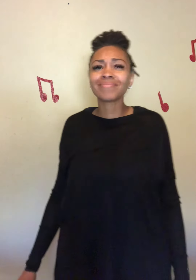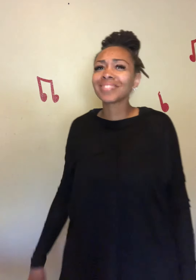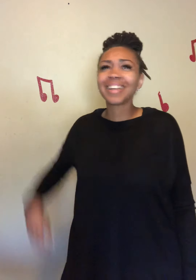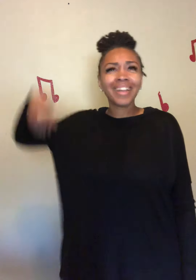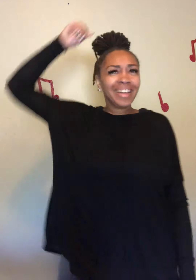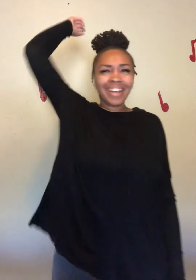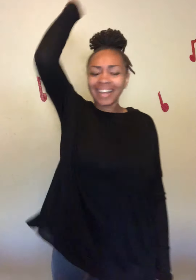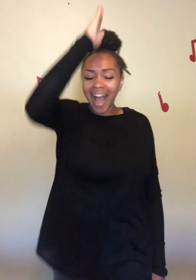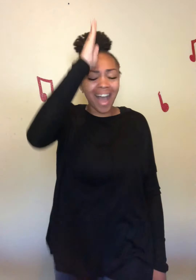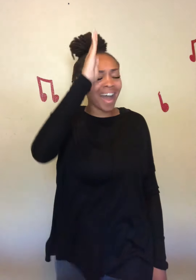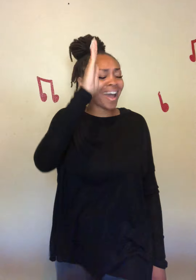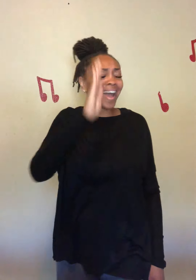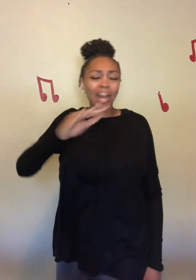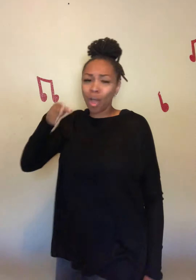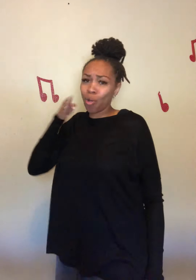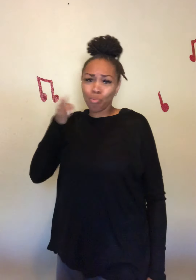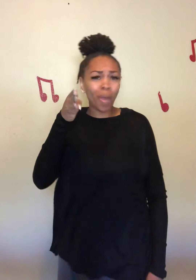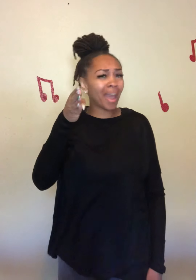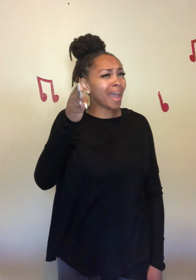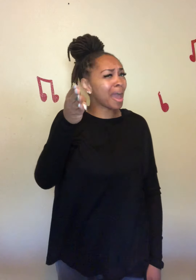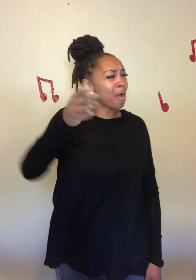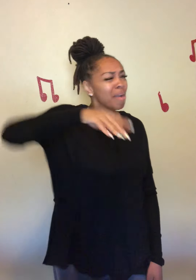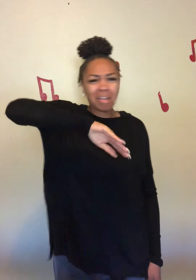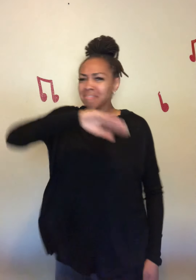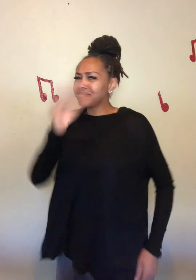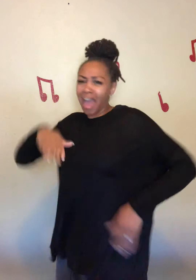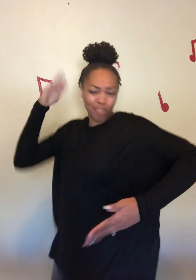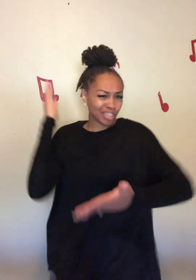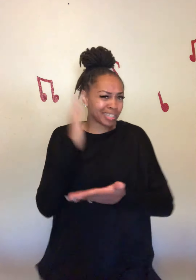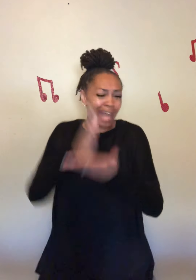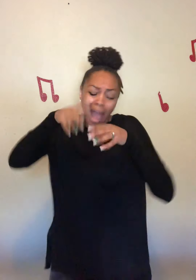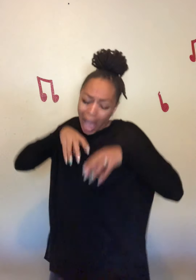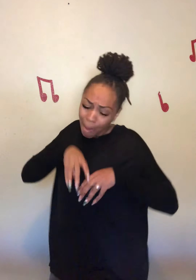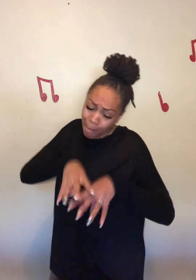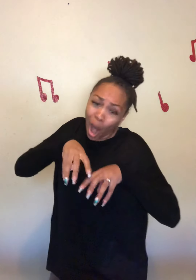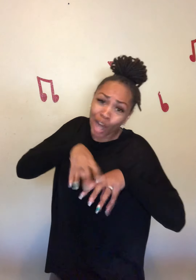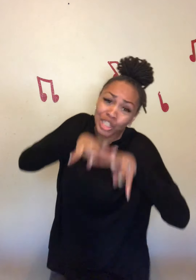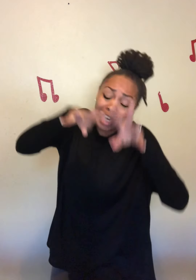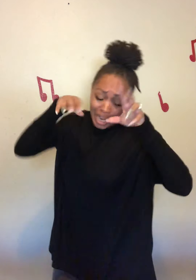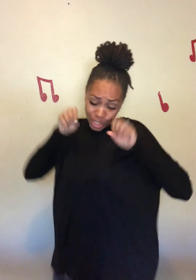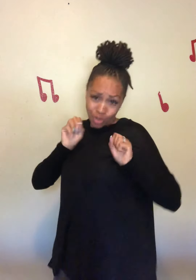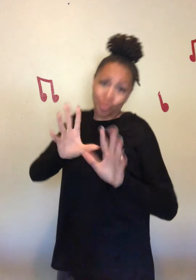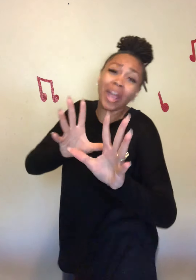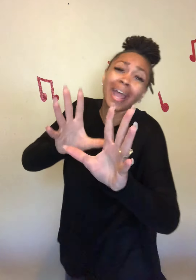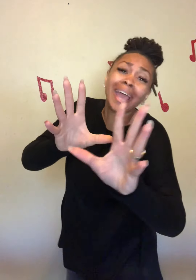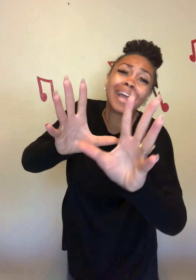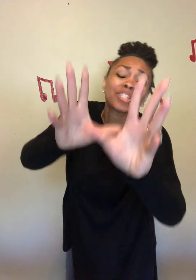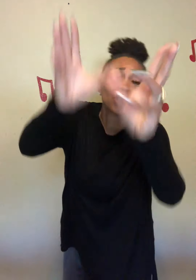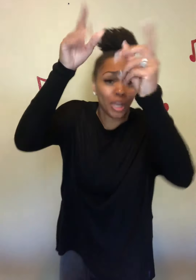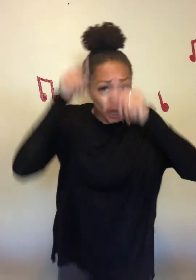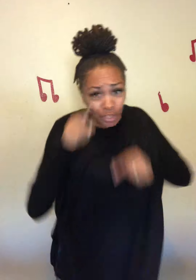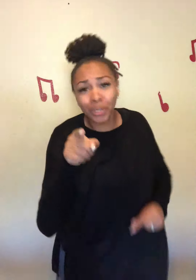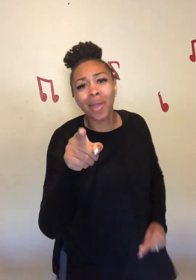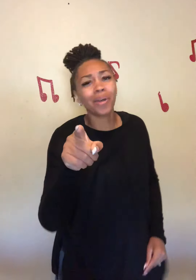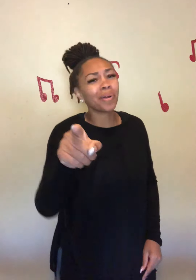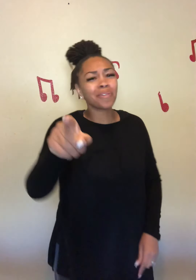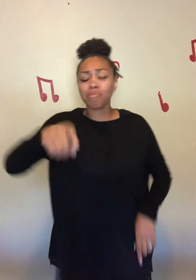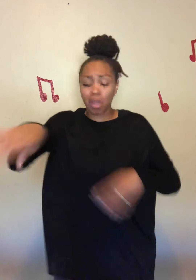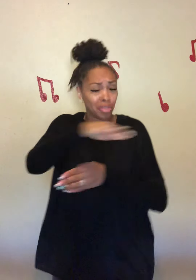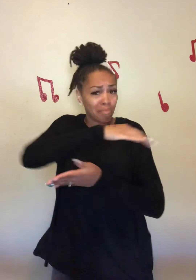I will never stop marching Reach you in